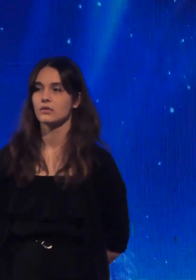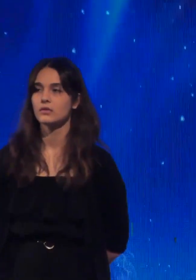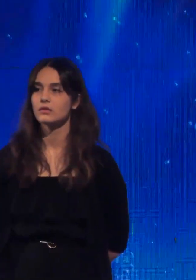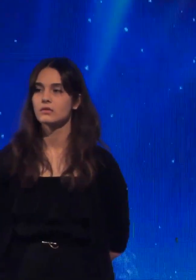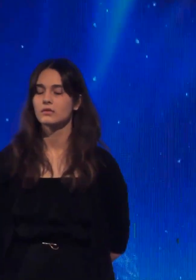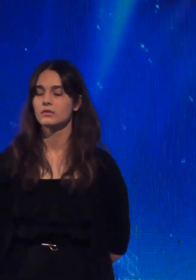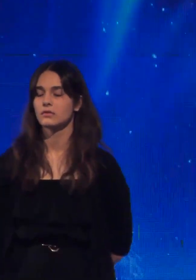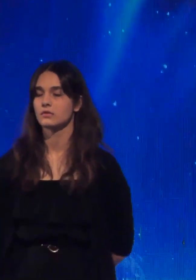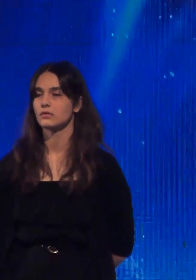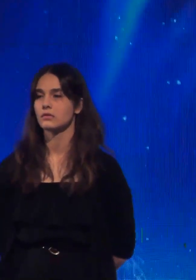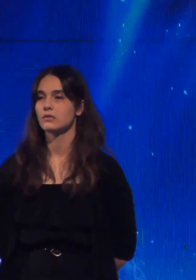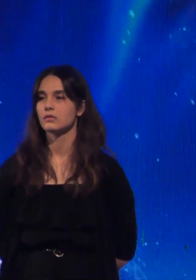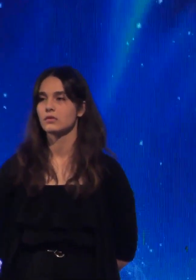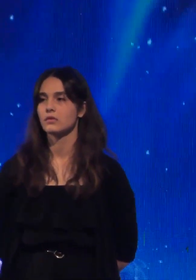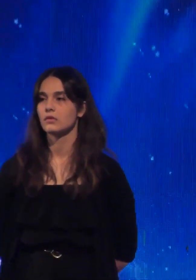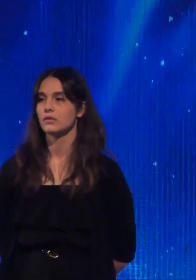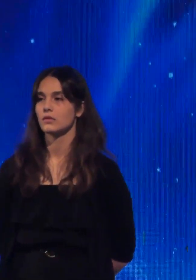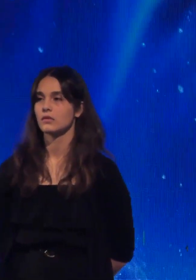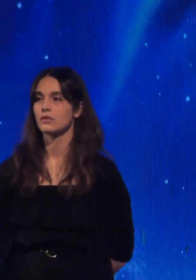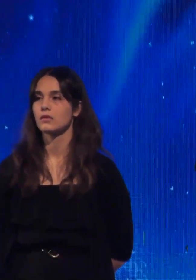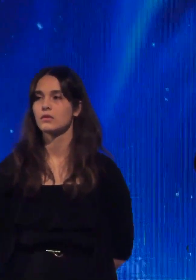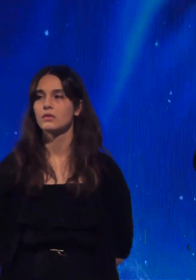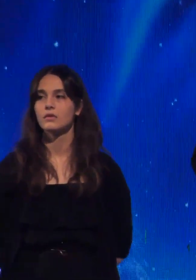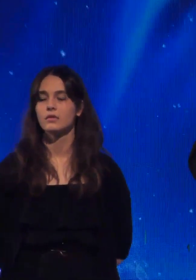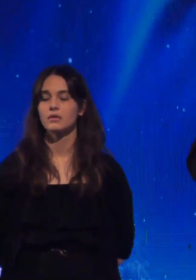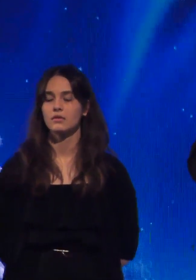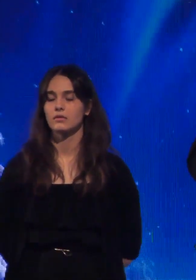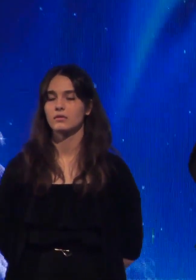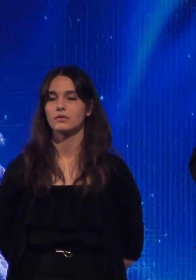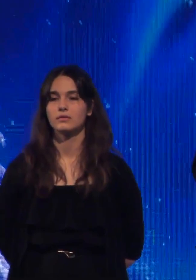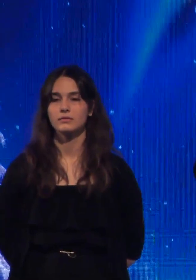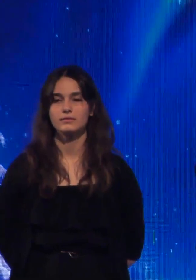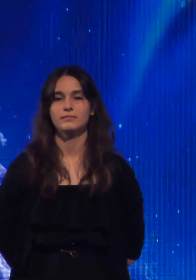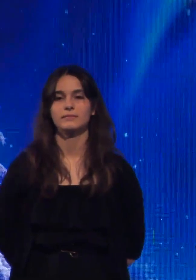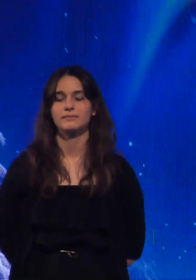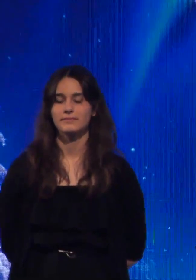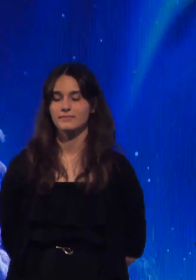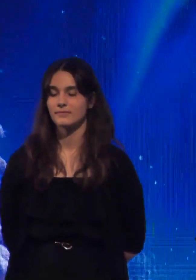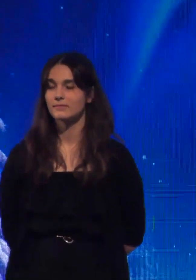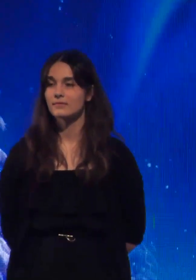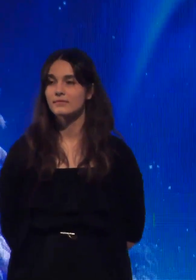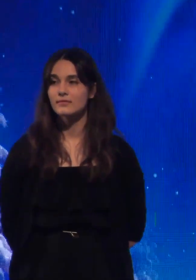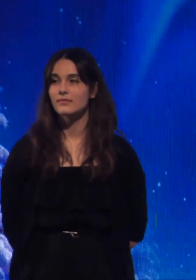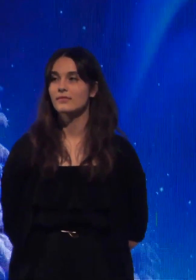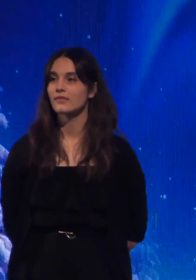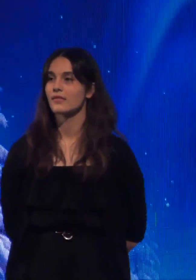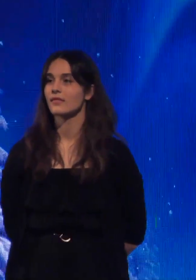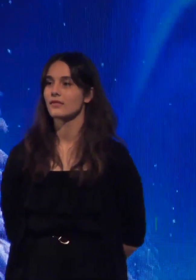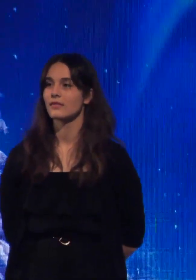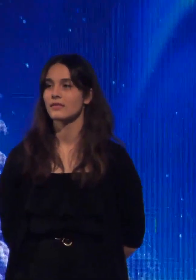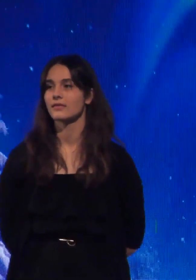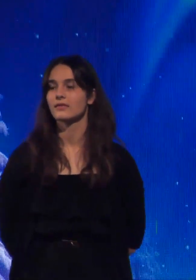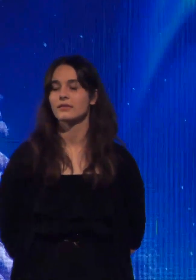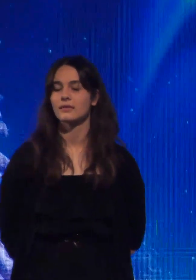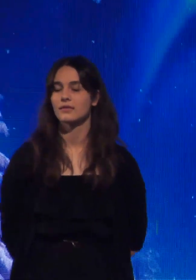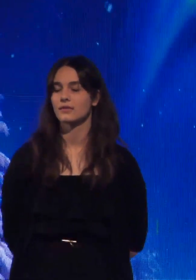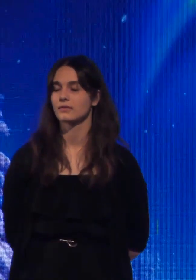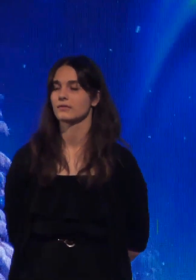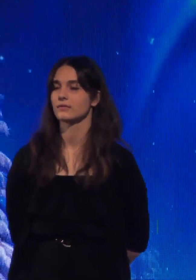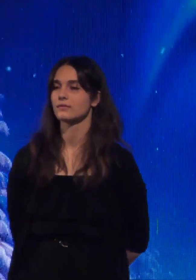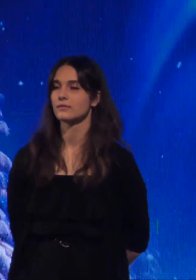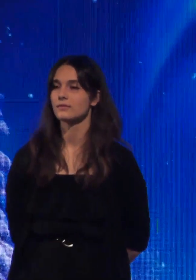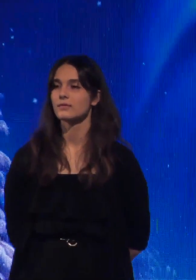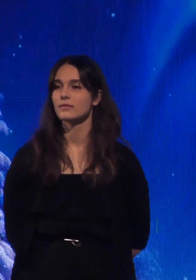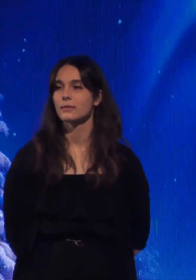longing For freedom and life His heart is still calling And hope